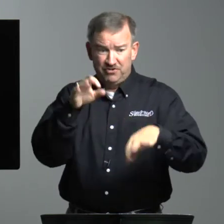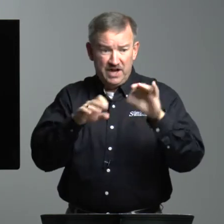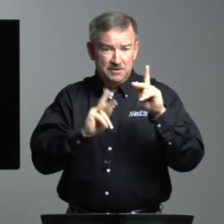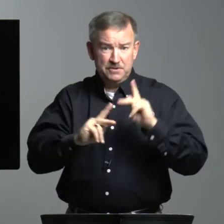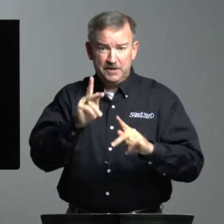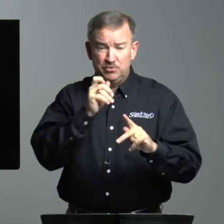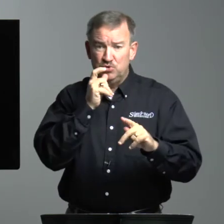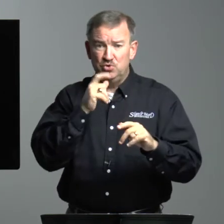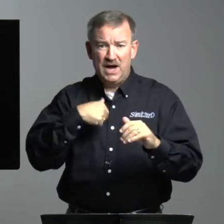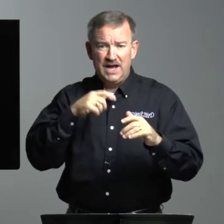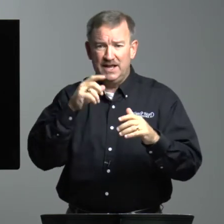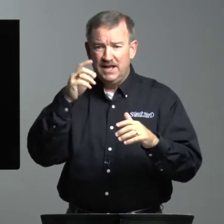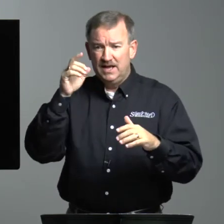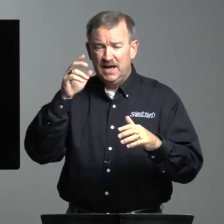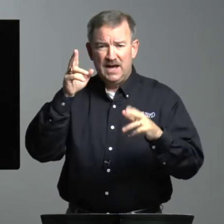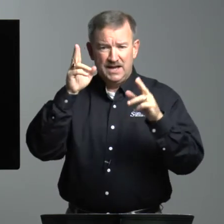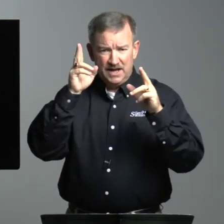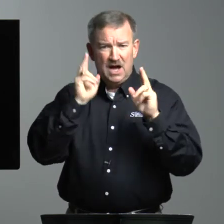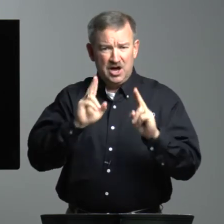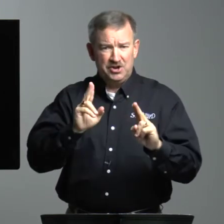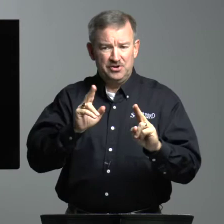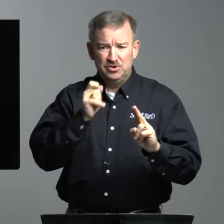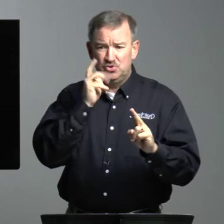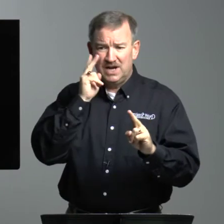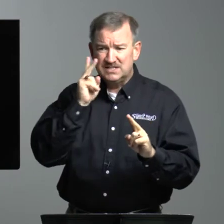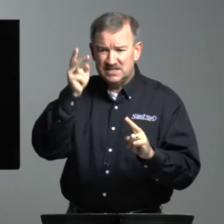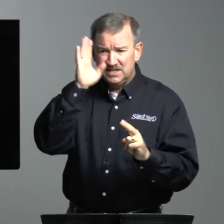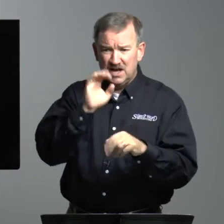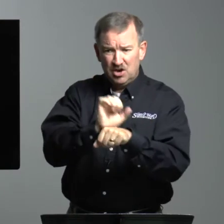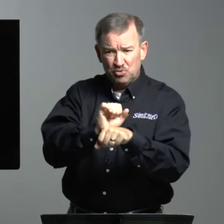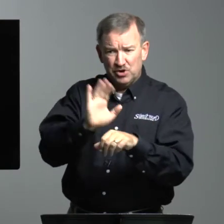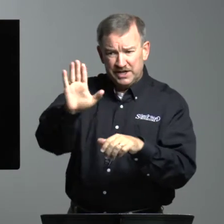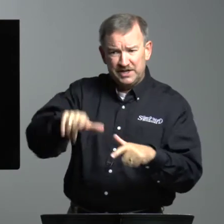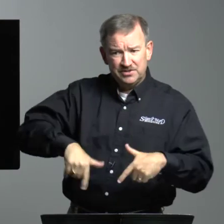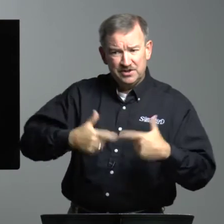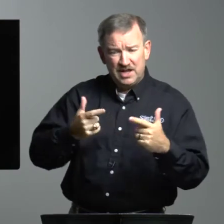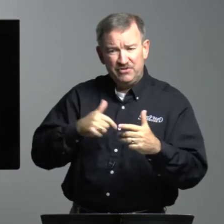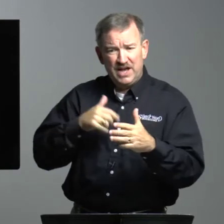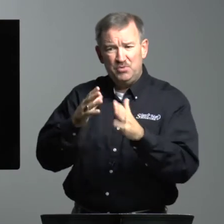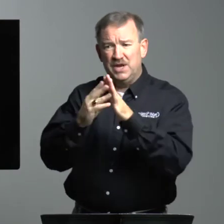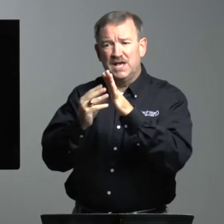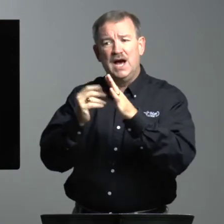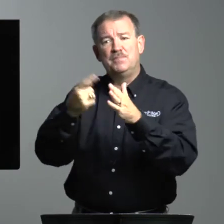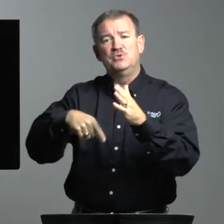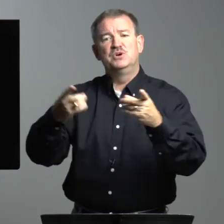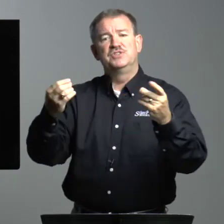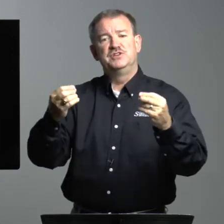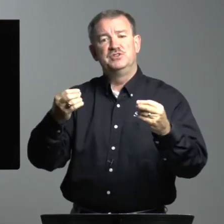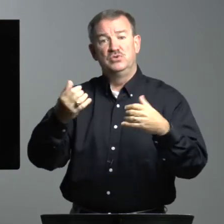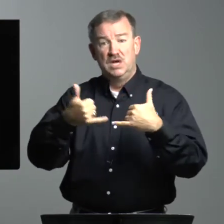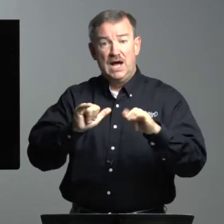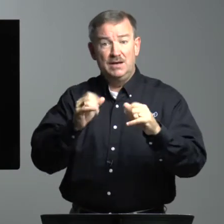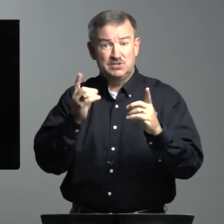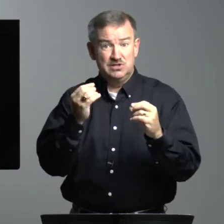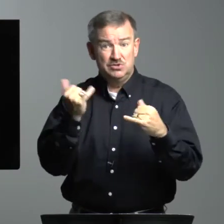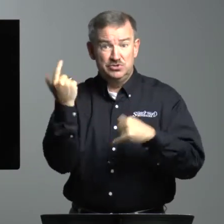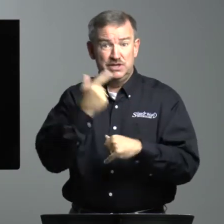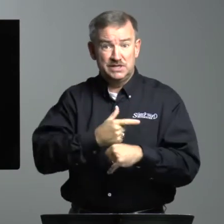find people who I honor, who I see God working in their life. And I want to copy what they do. I'm still doing it